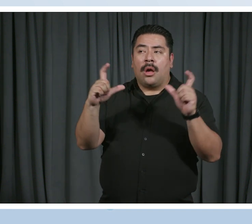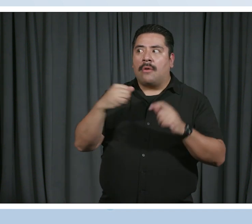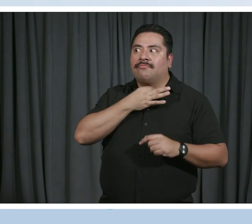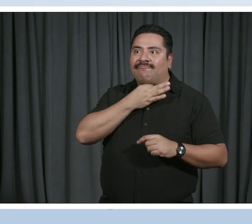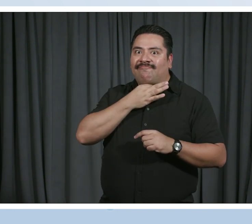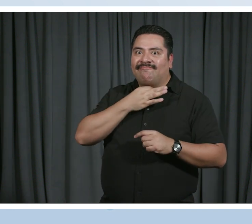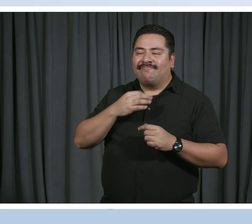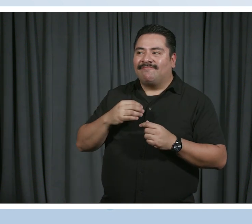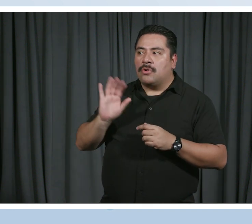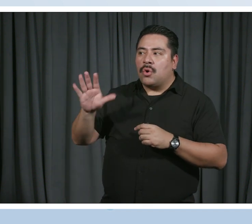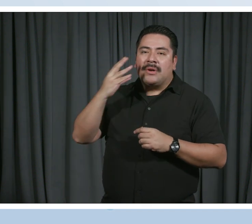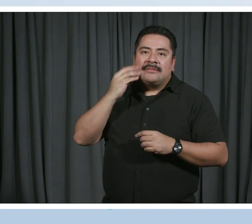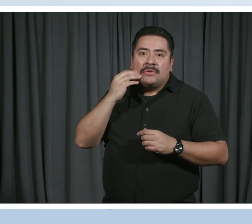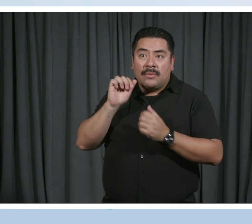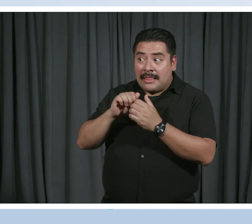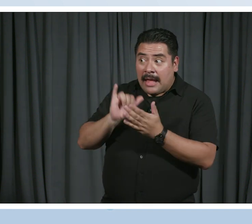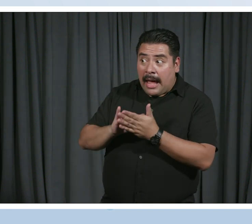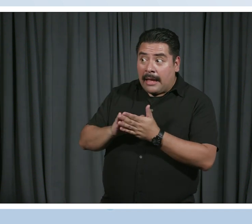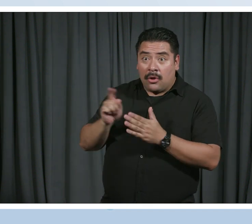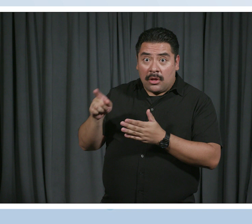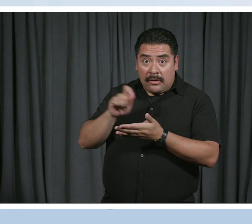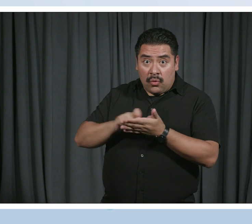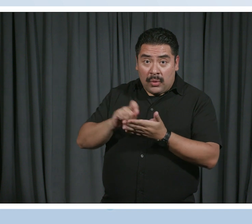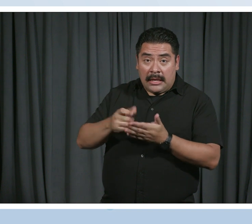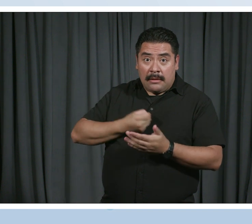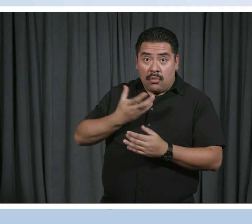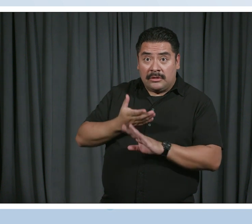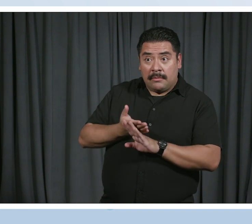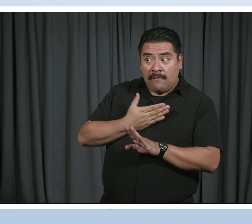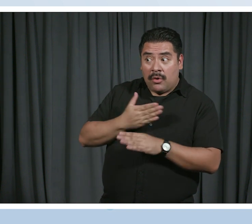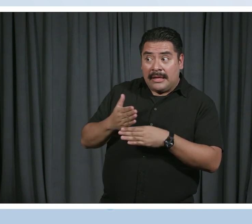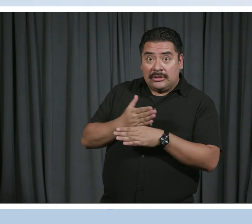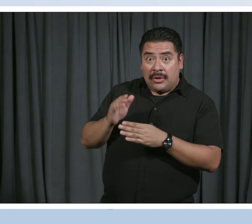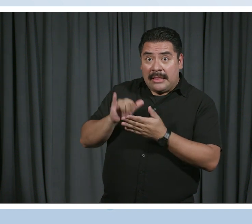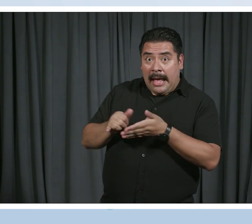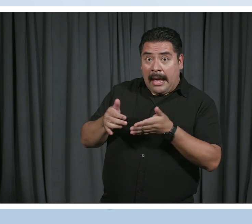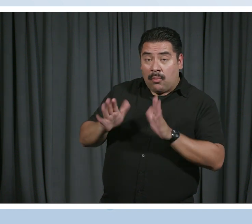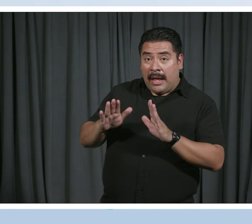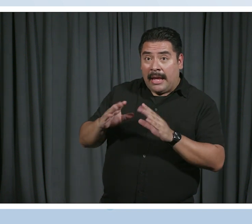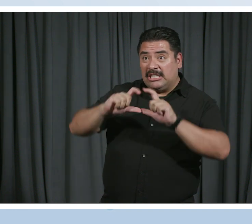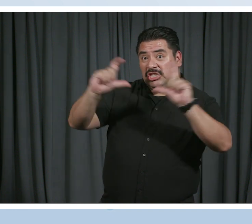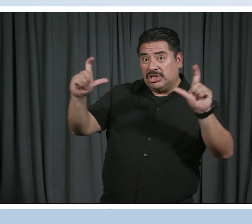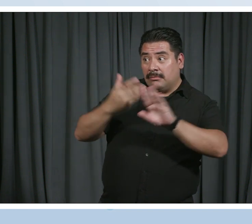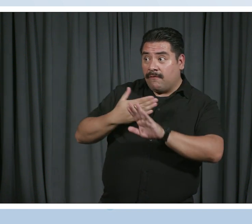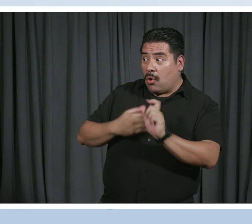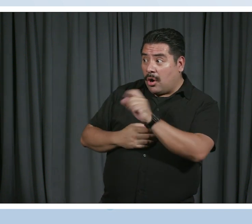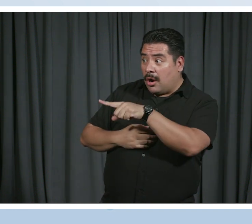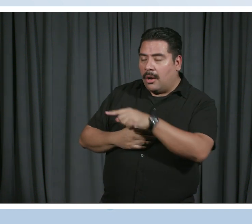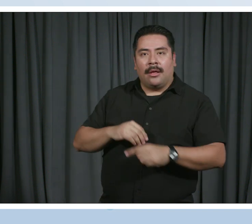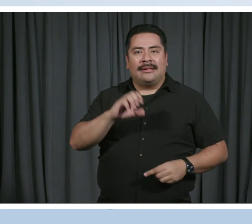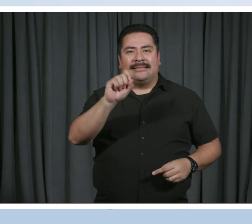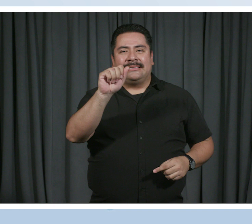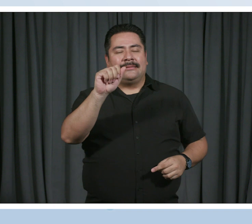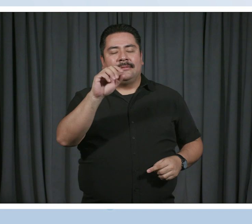hear about your experience with that. Had you written poetry that had been shared like that before? No, this was my first time